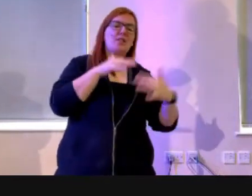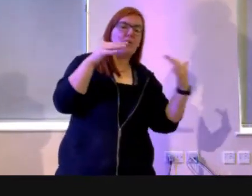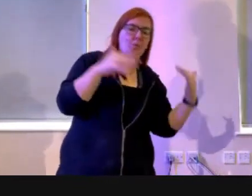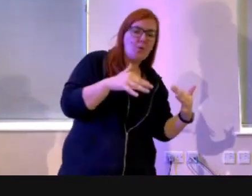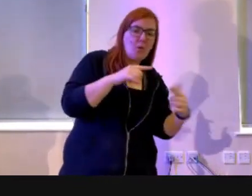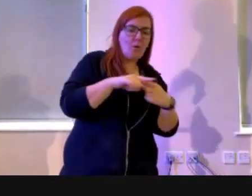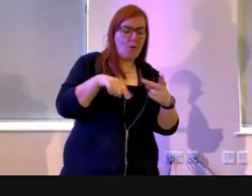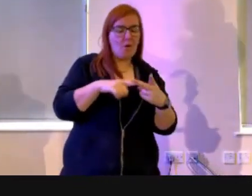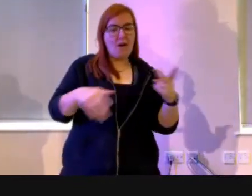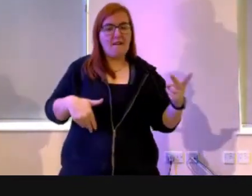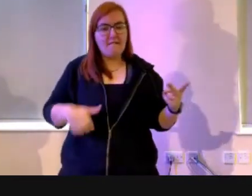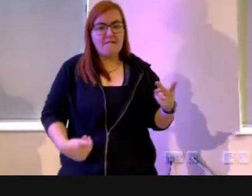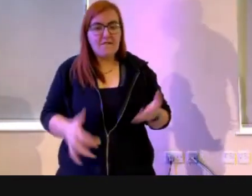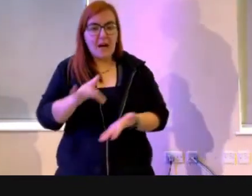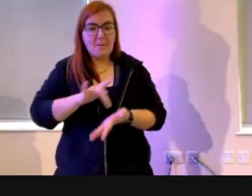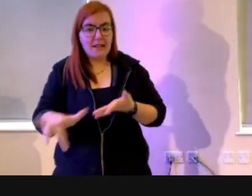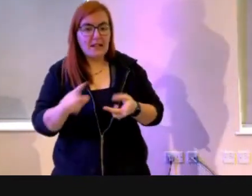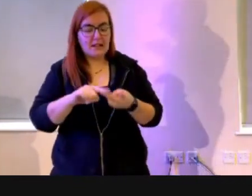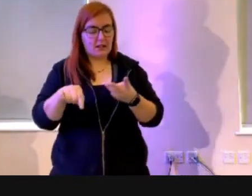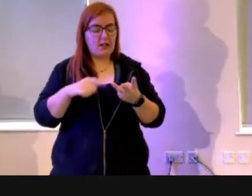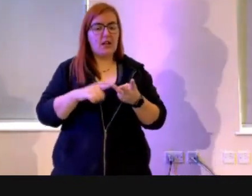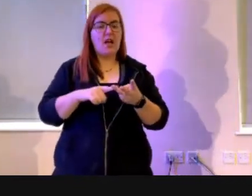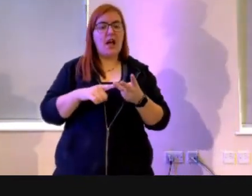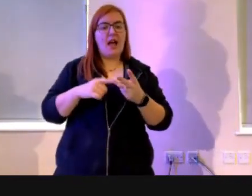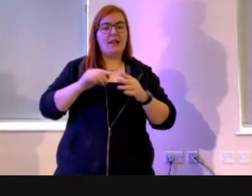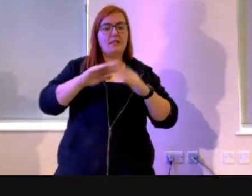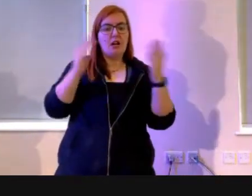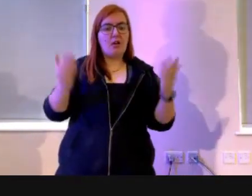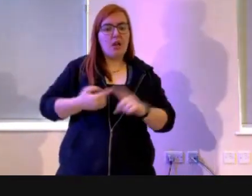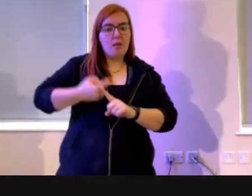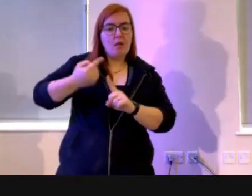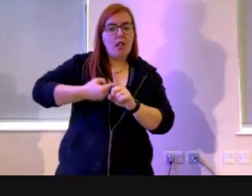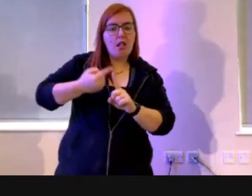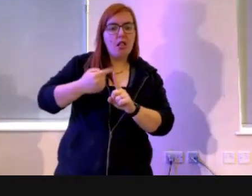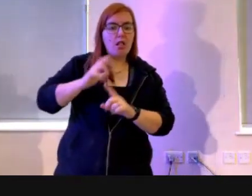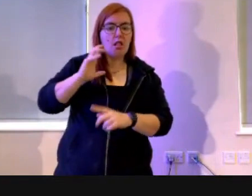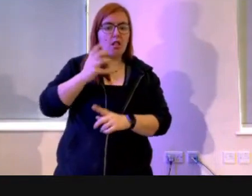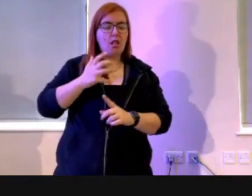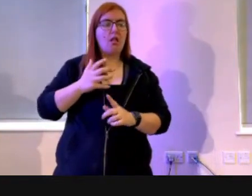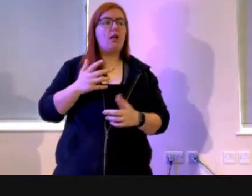famine and the global warming, what is the future like?